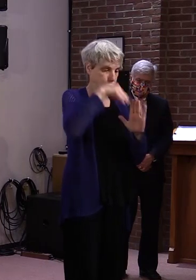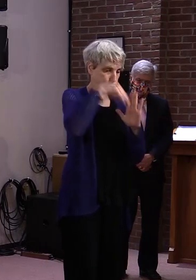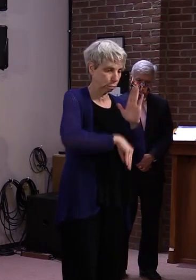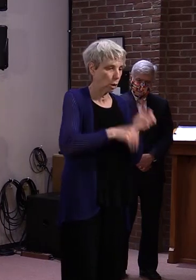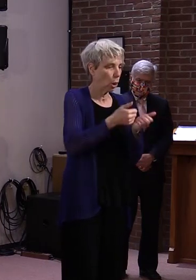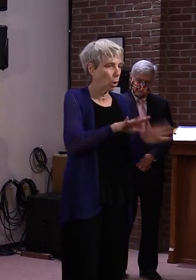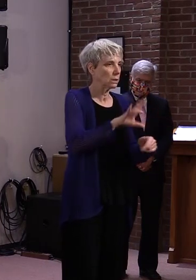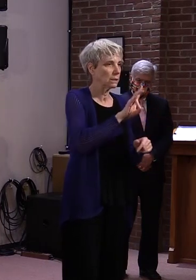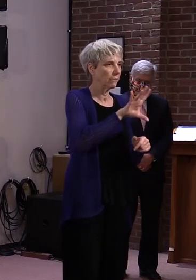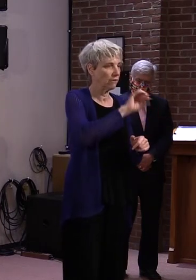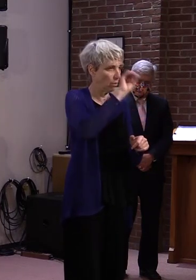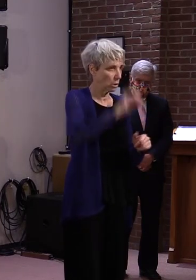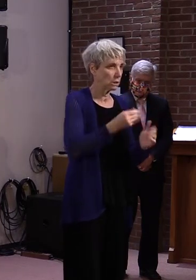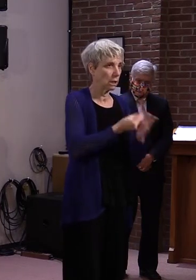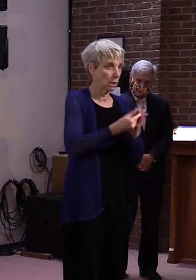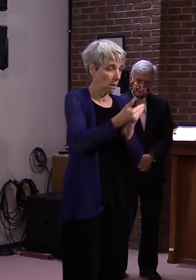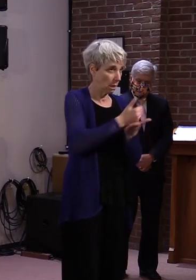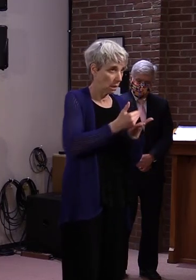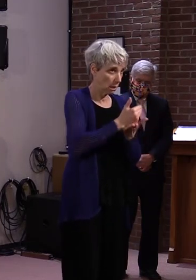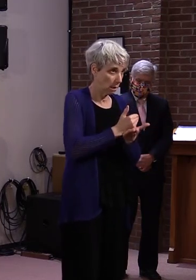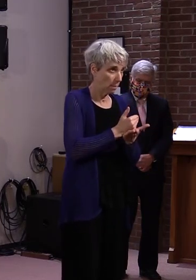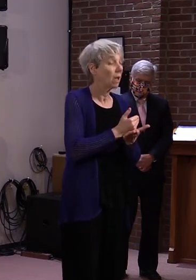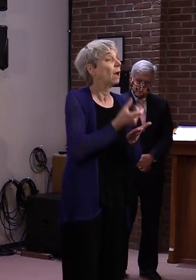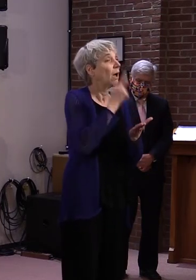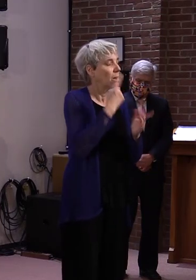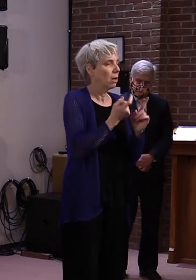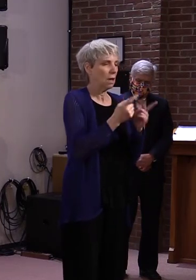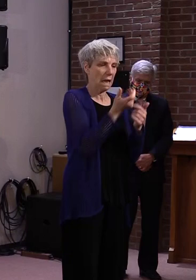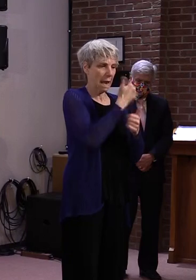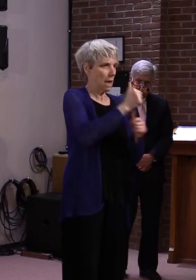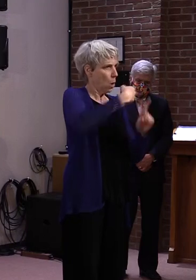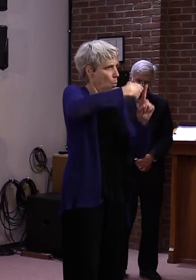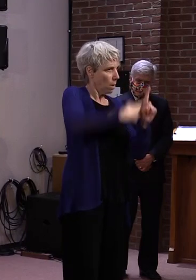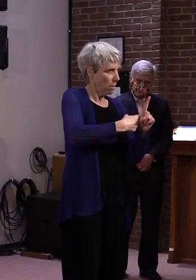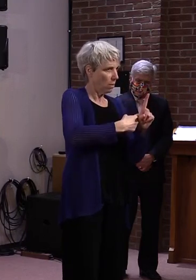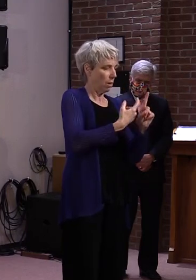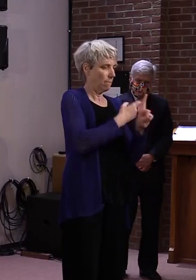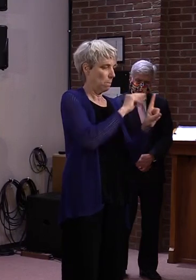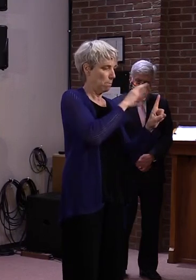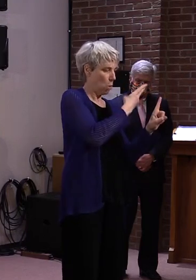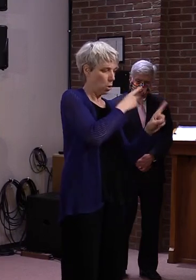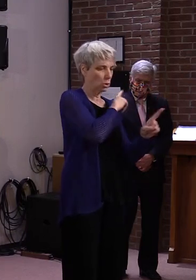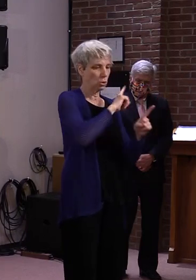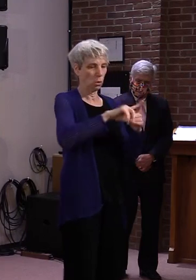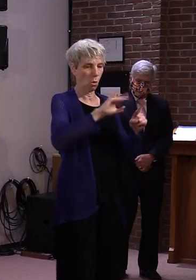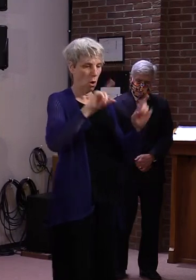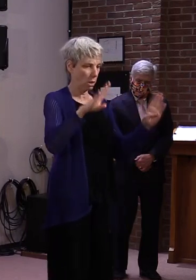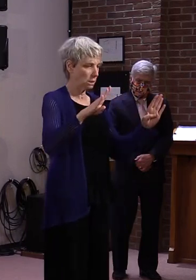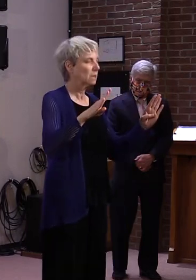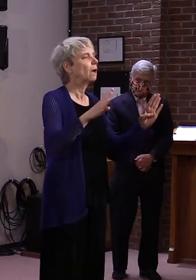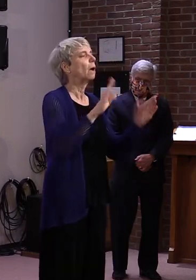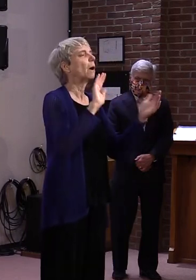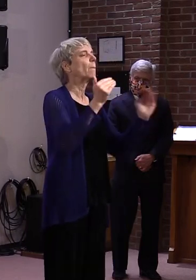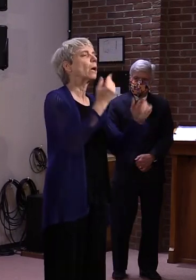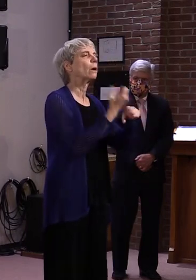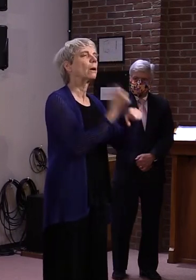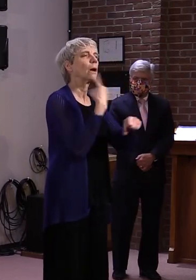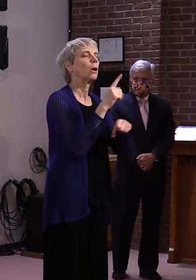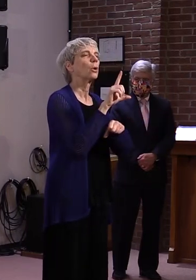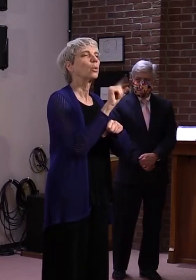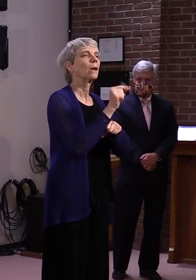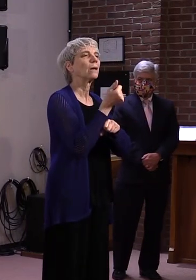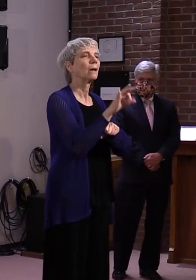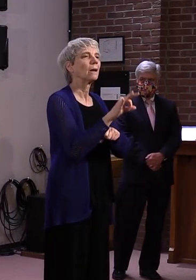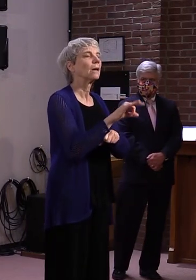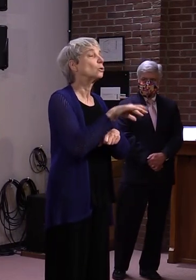through August, when compared with the same month in 2019. The grants will be allocated on a first-come, first-served